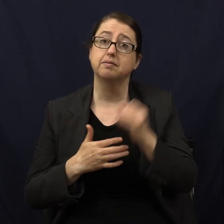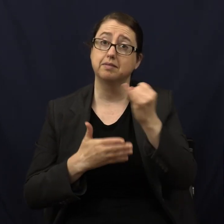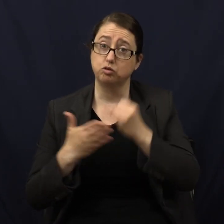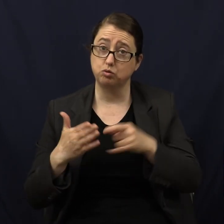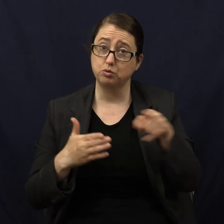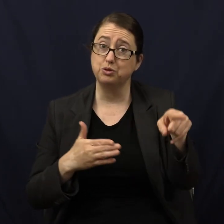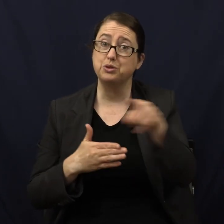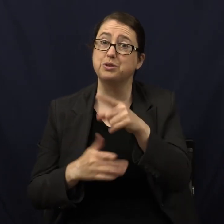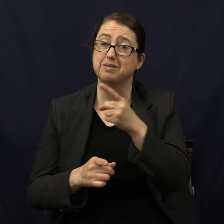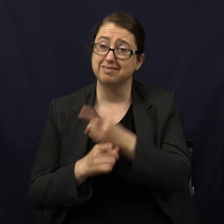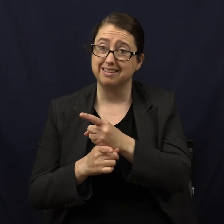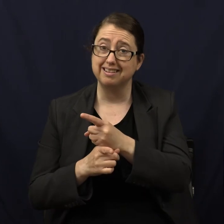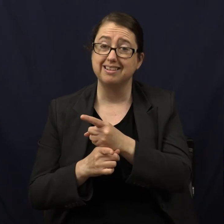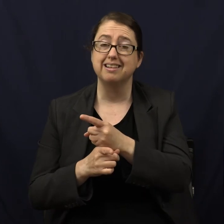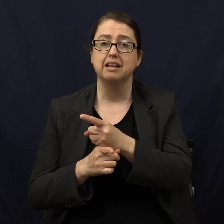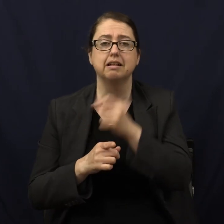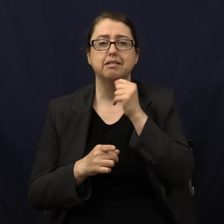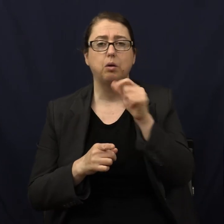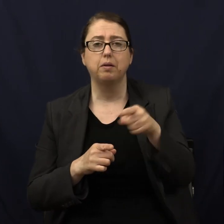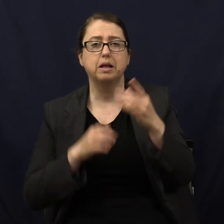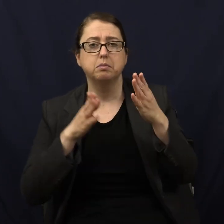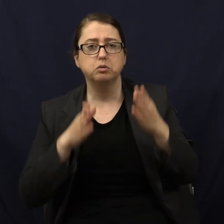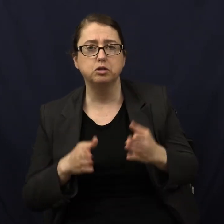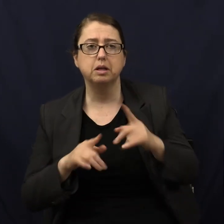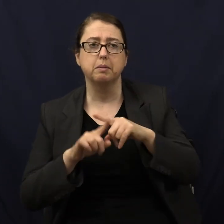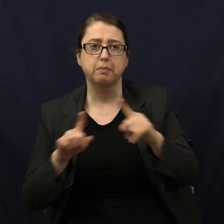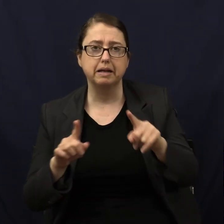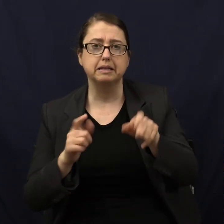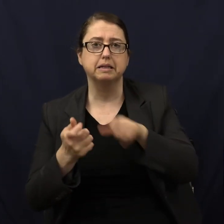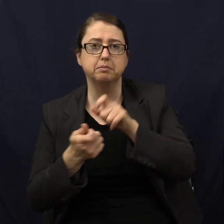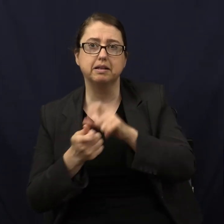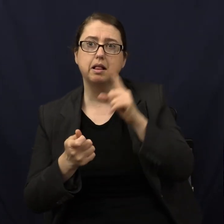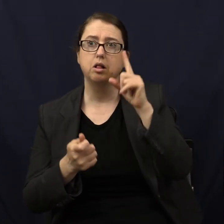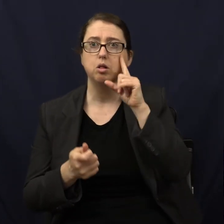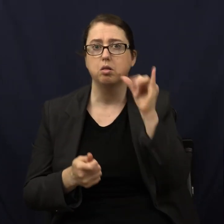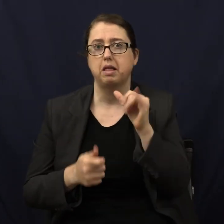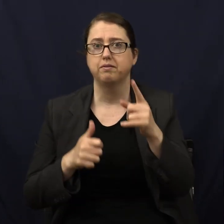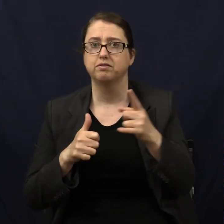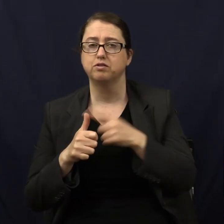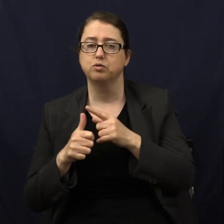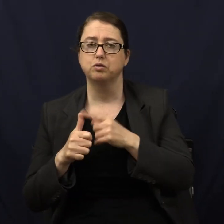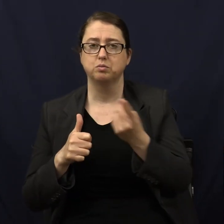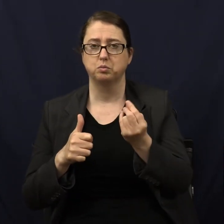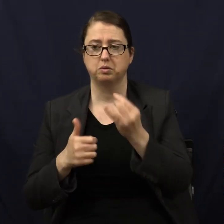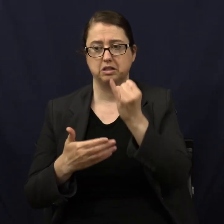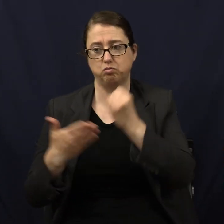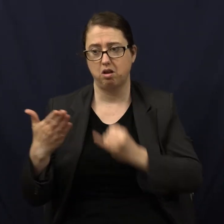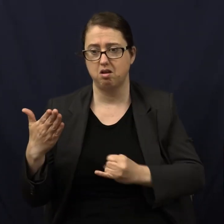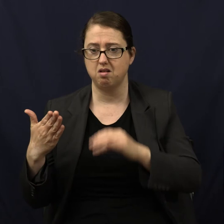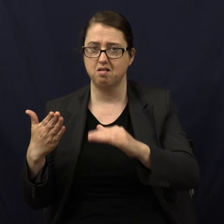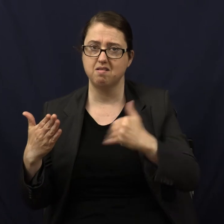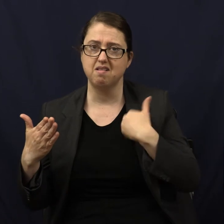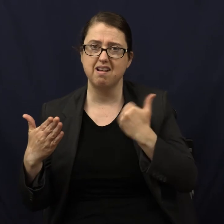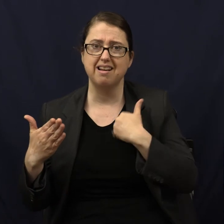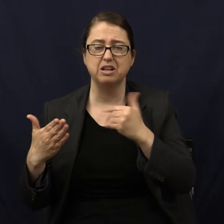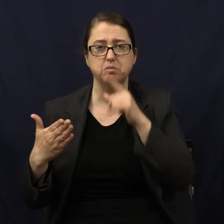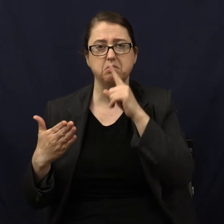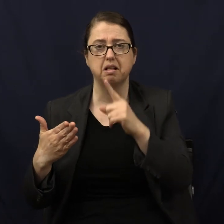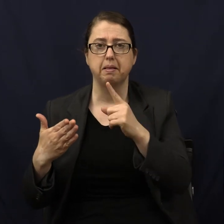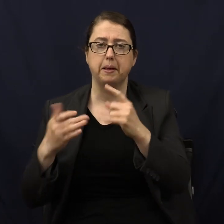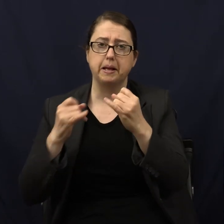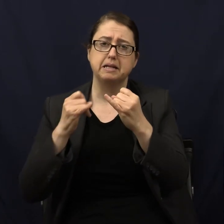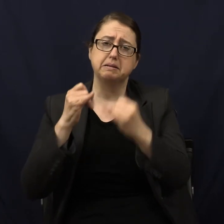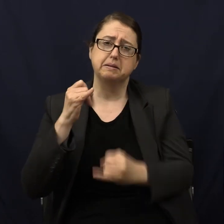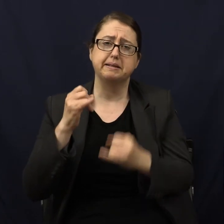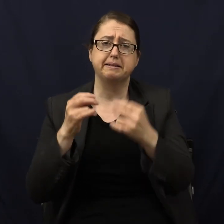They drew you. It's not just persons, but what did the person look like at first when they drew them? Yeah, just stick